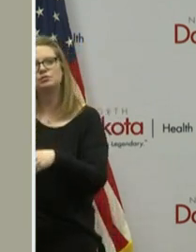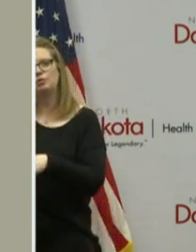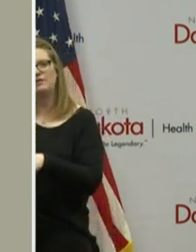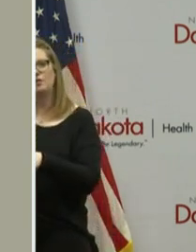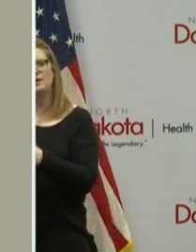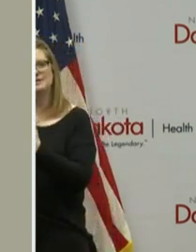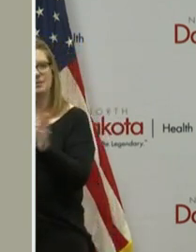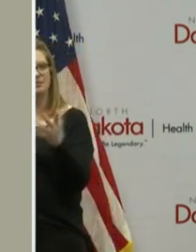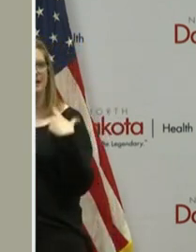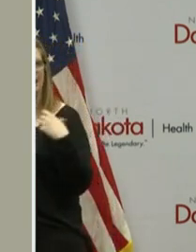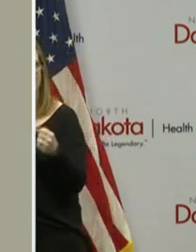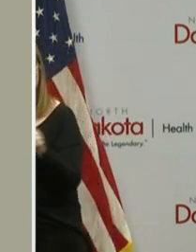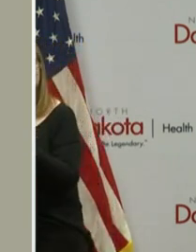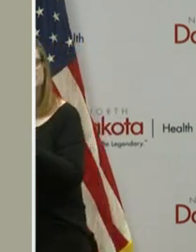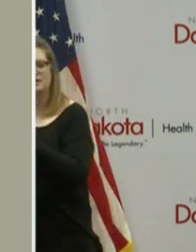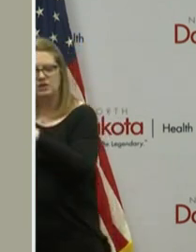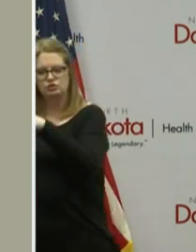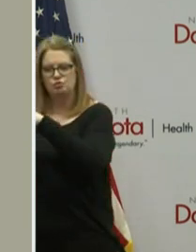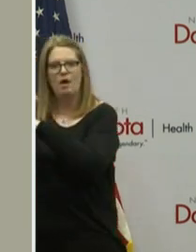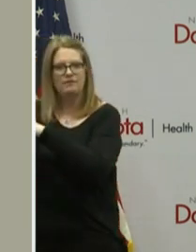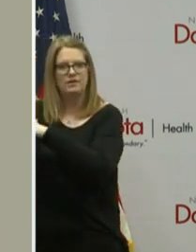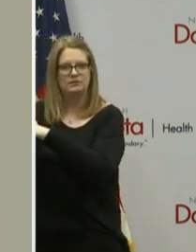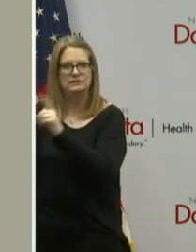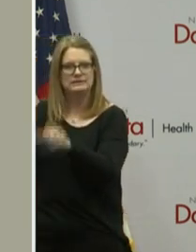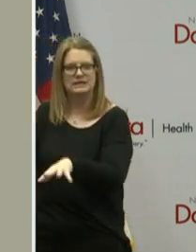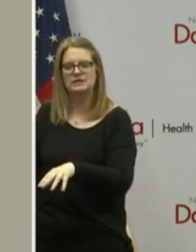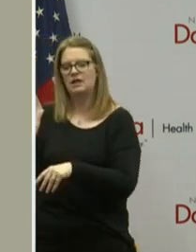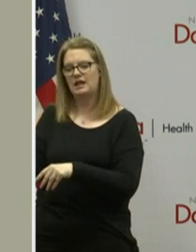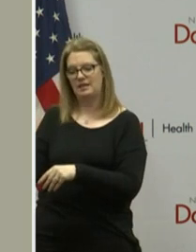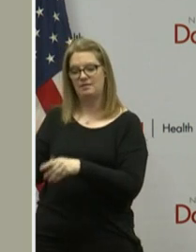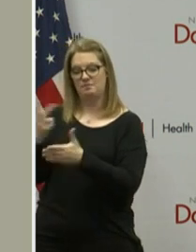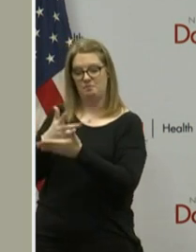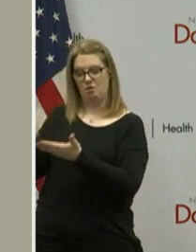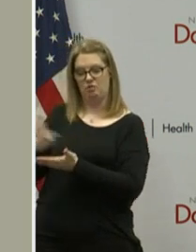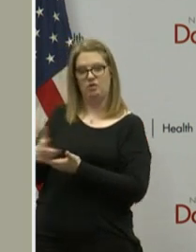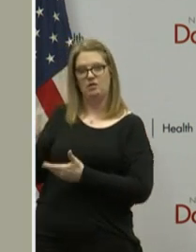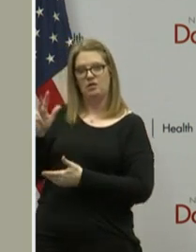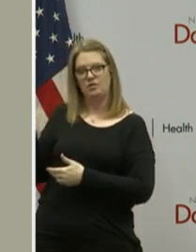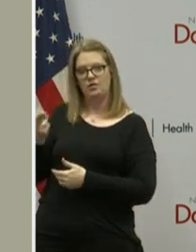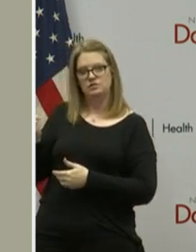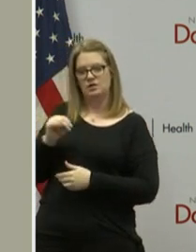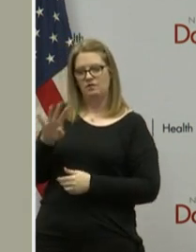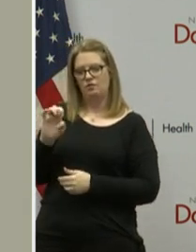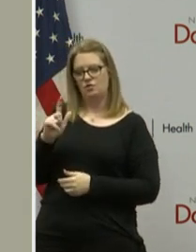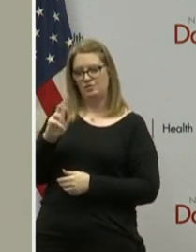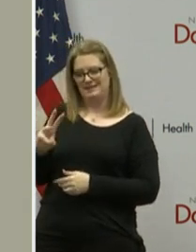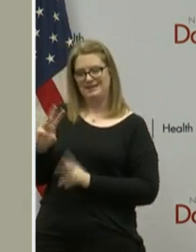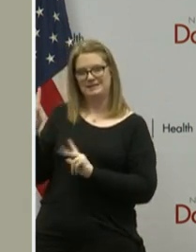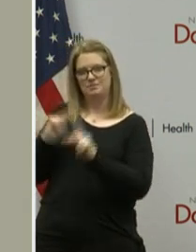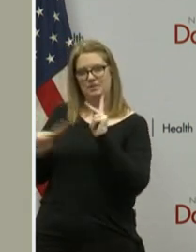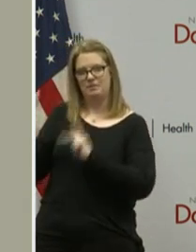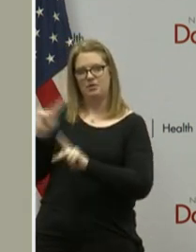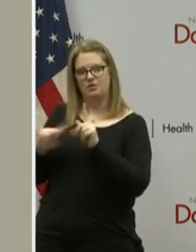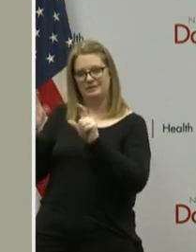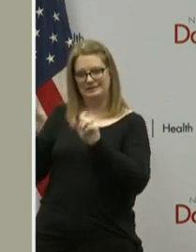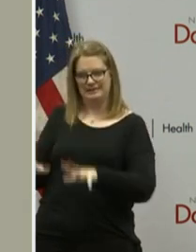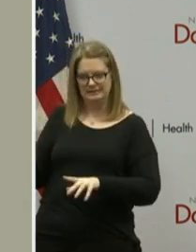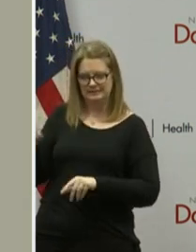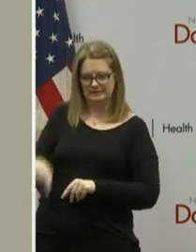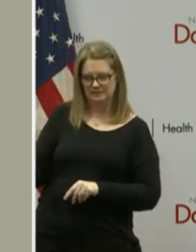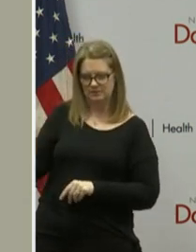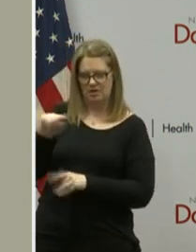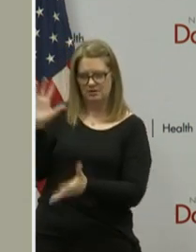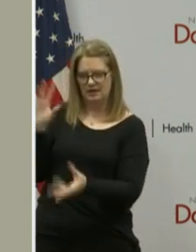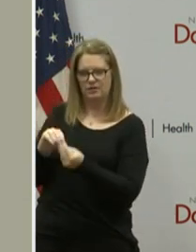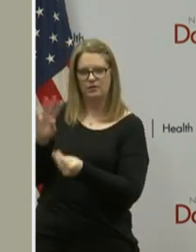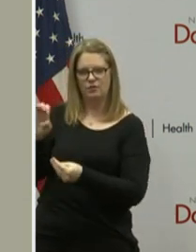conducted drive-through testing in the LM wind power parking lot on Thursday of 426 individuals that were tested in total